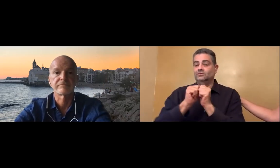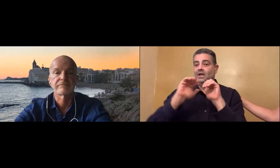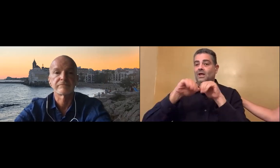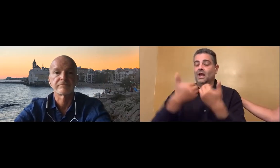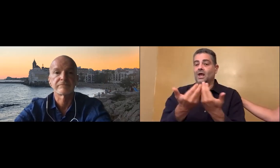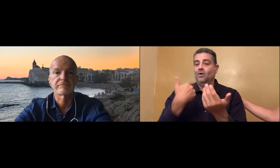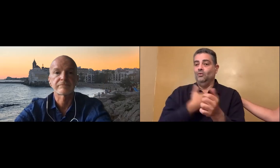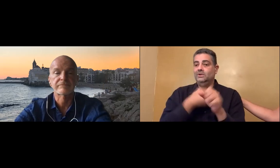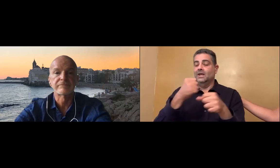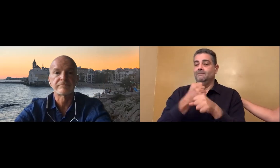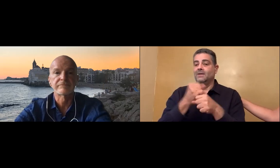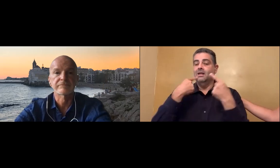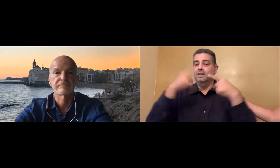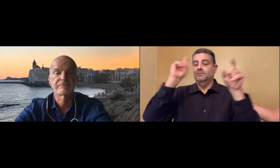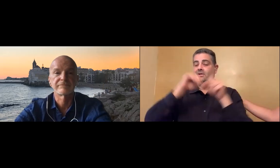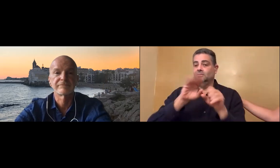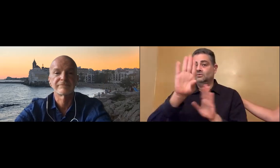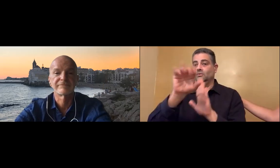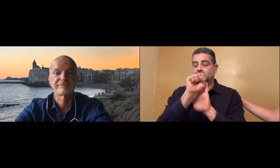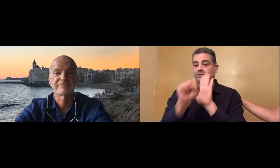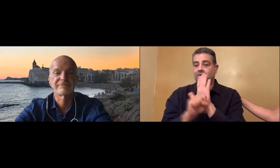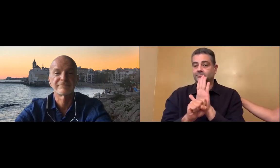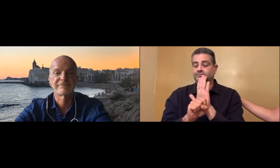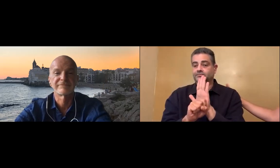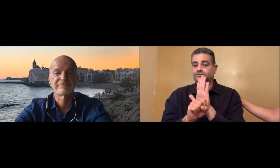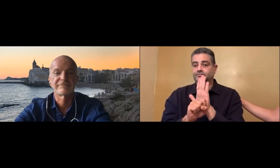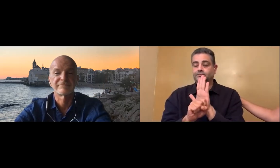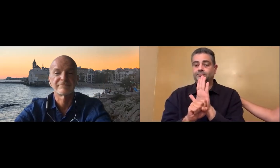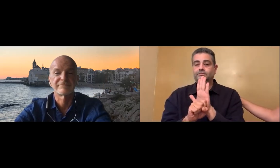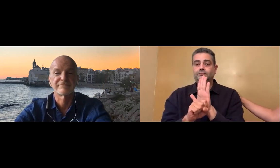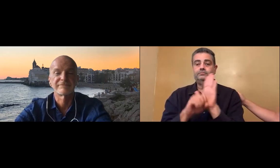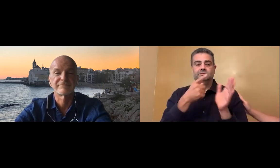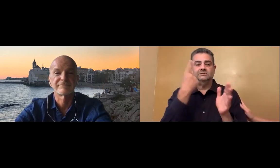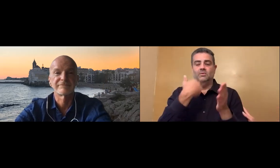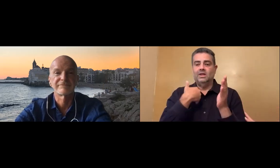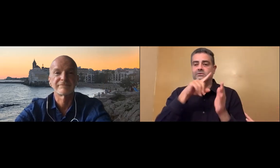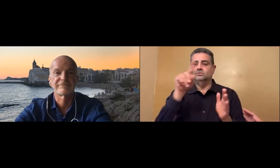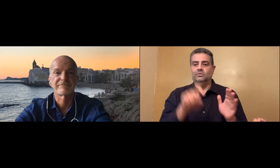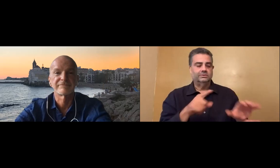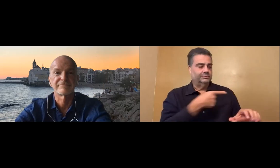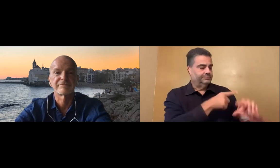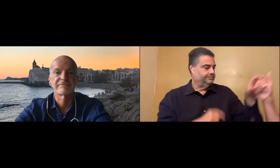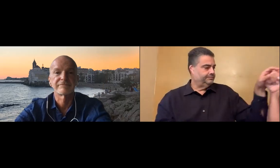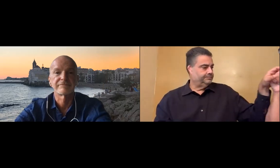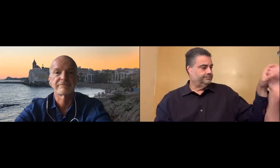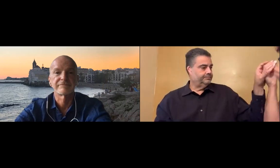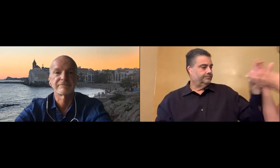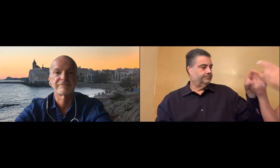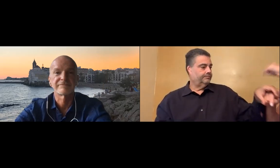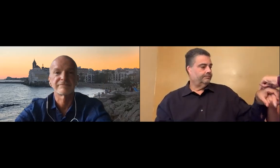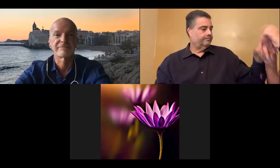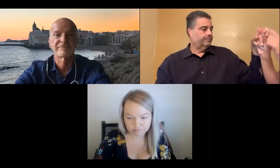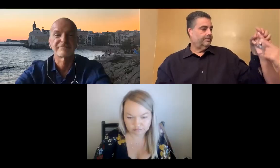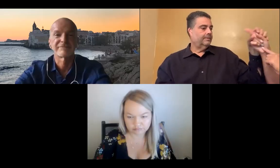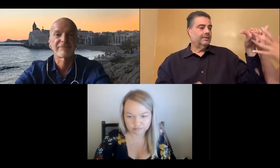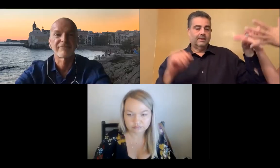Get in touch with us. And we are ready, willing, and able to talk to you about how to make this happen in your state. I believe someone has a question.